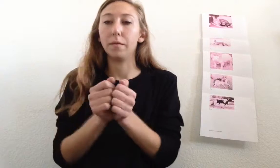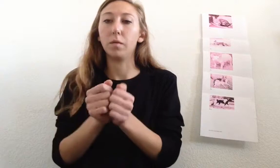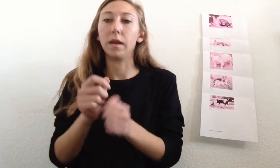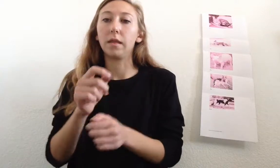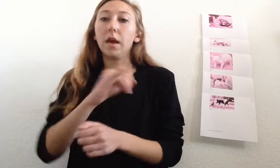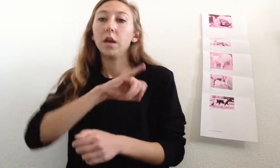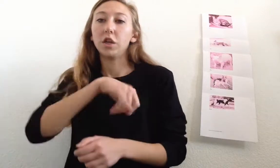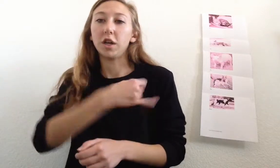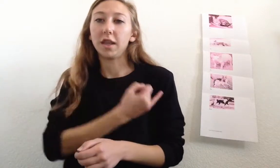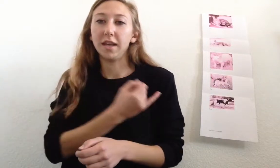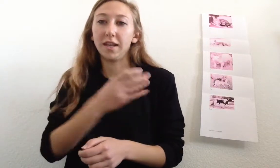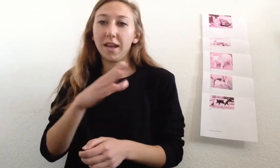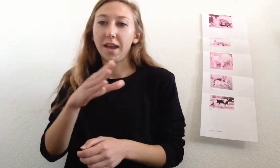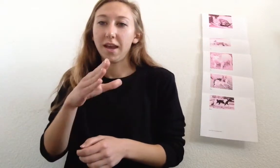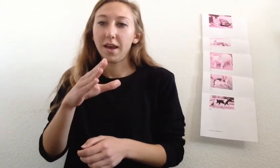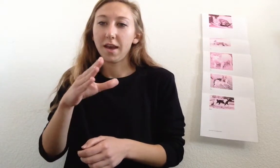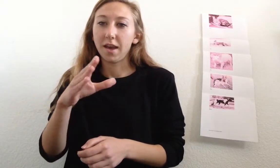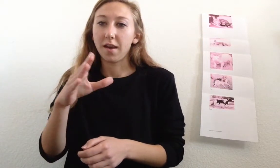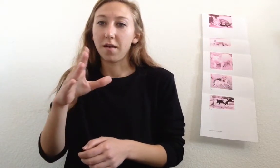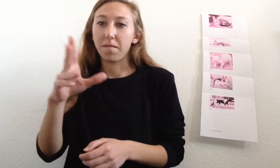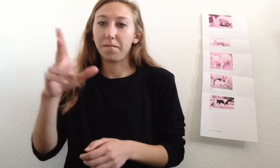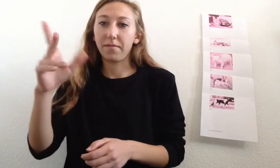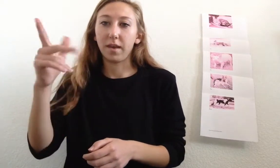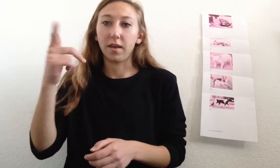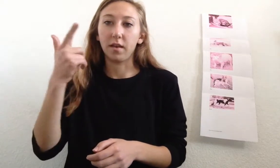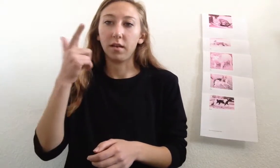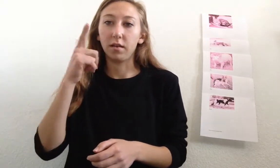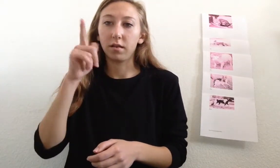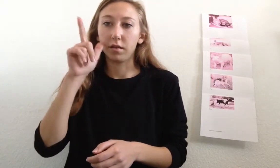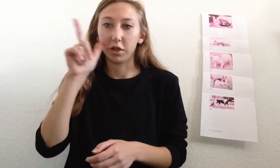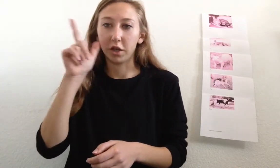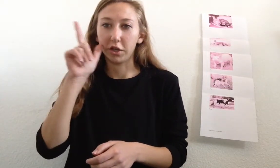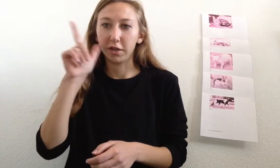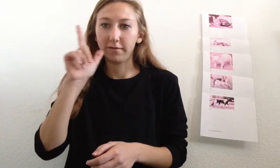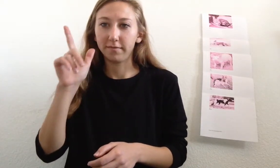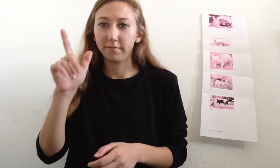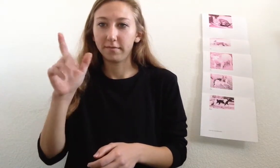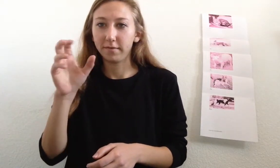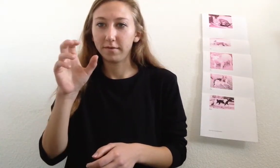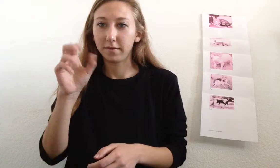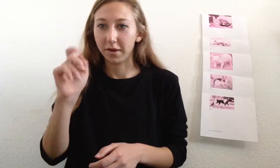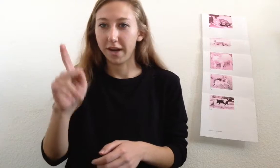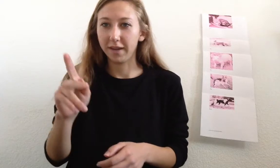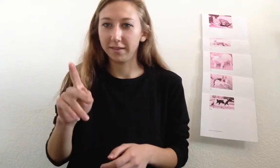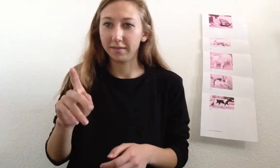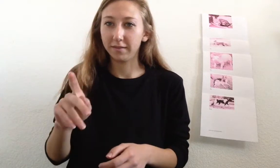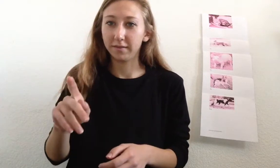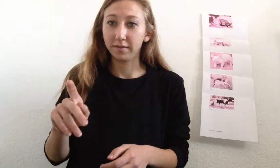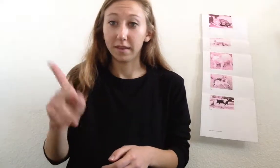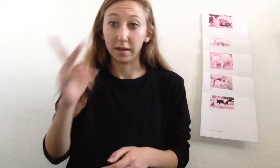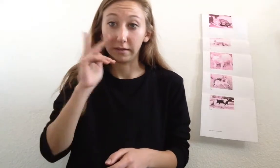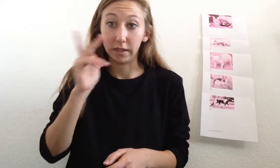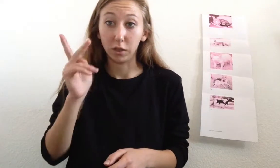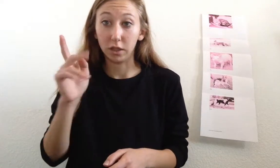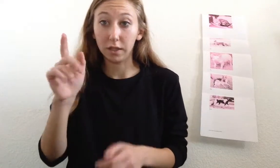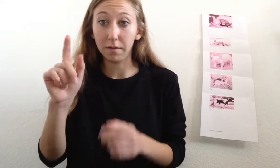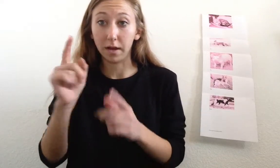with Jonathan, um, and LaChandra. Alright? I'll see you in just a minute.